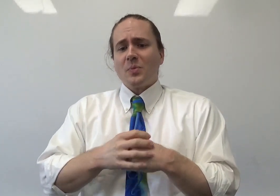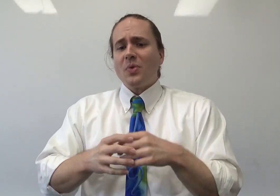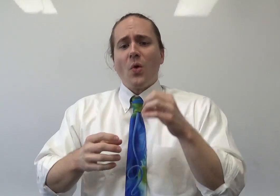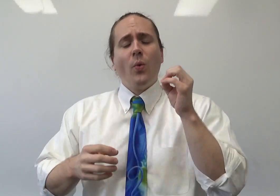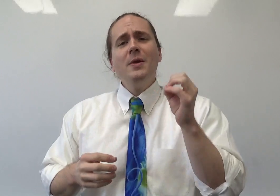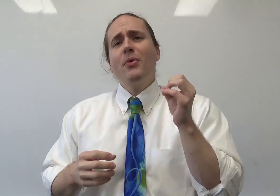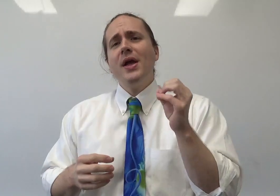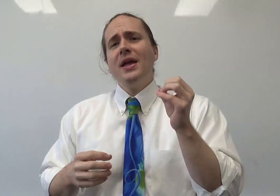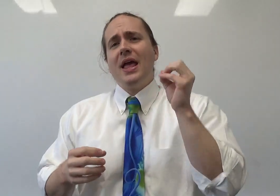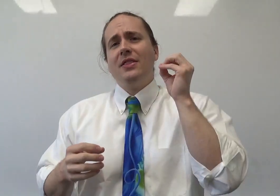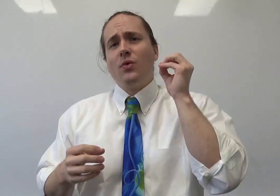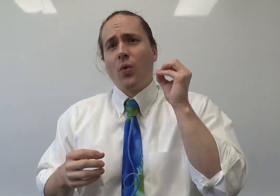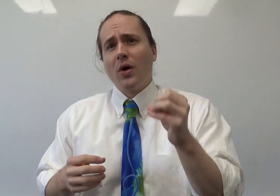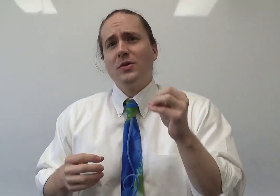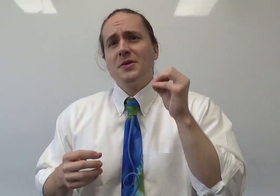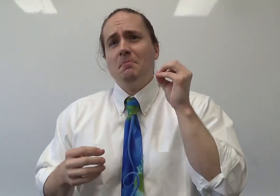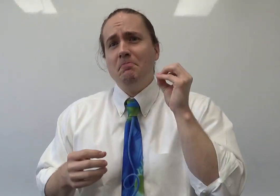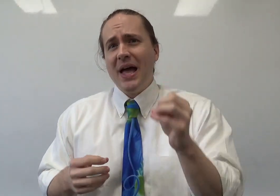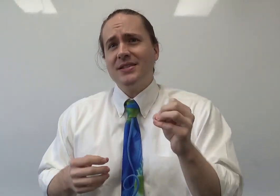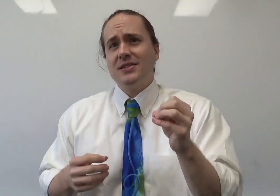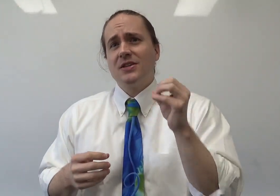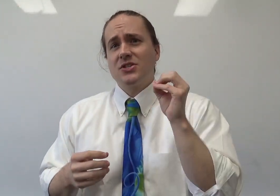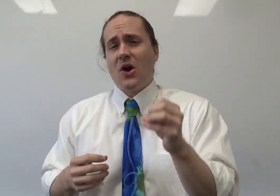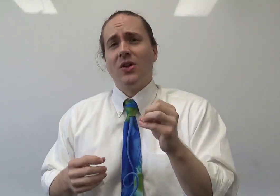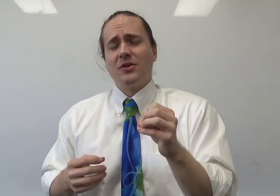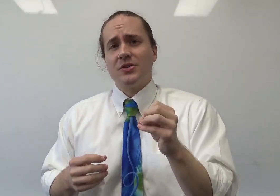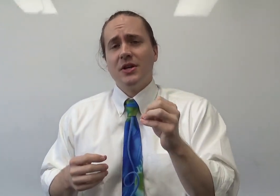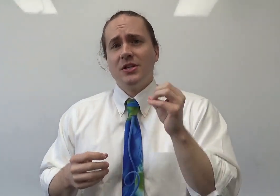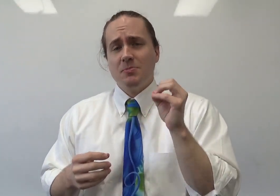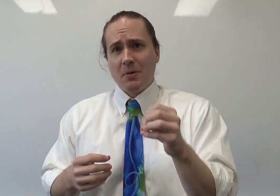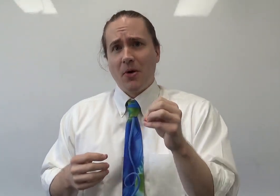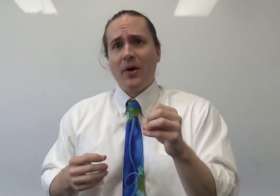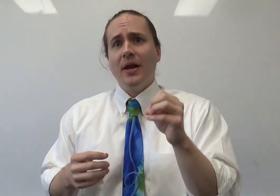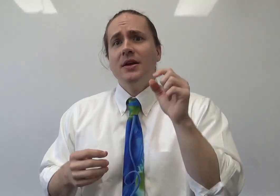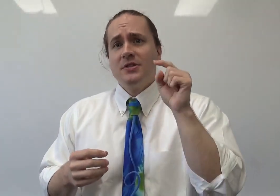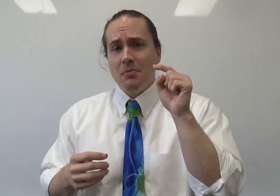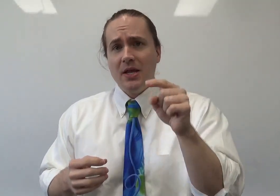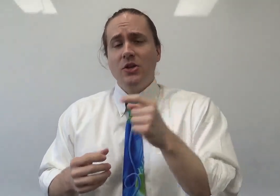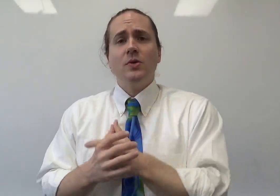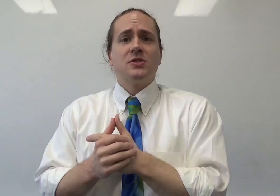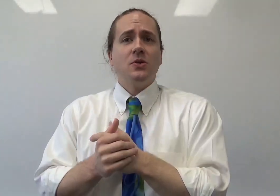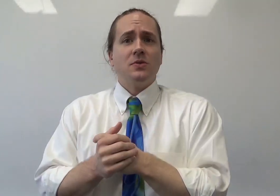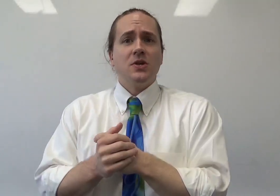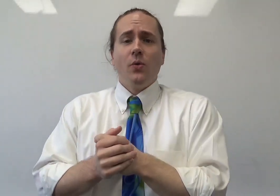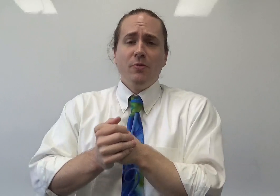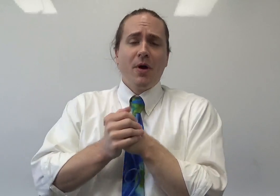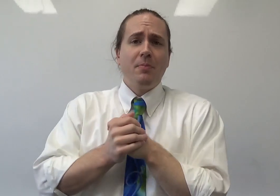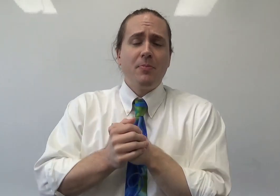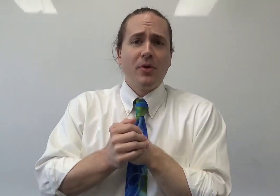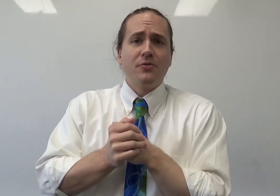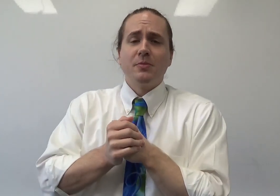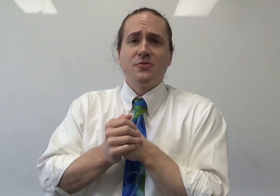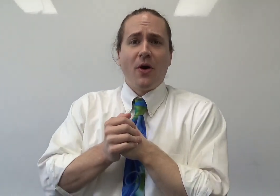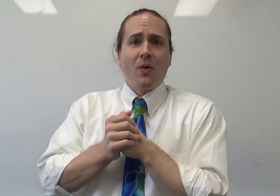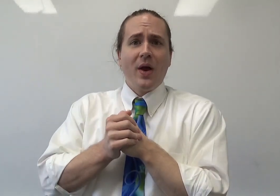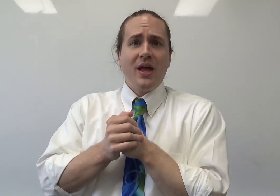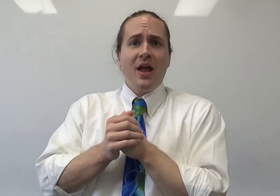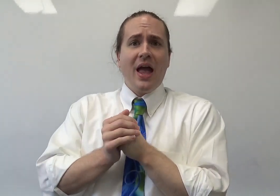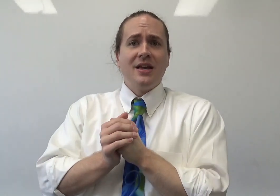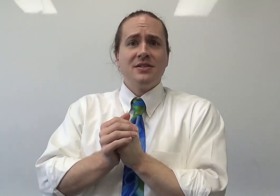We bring in the world's best scholars to McMurray to meet you as students. We brought people in from as far away as